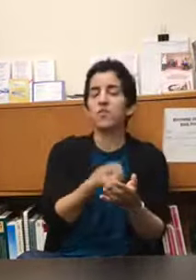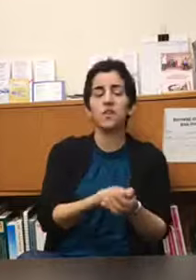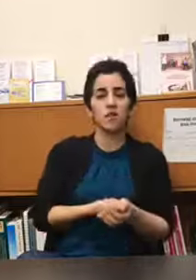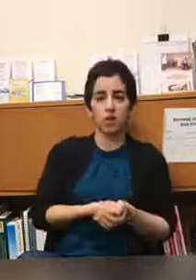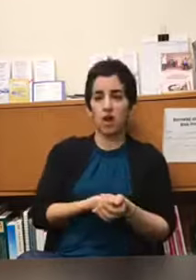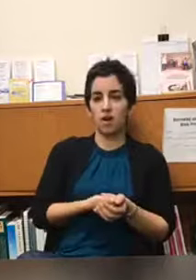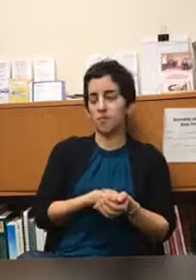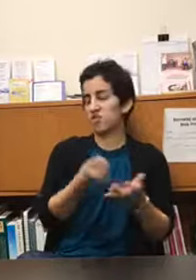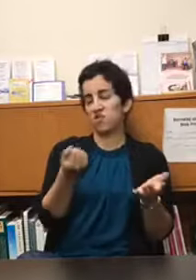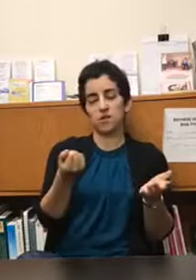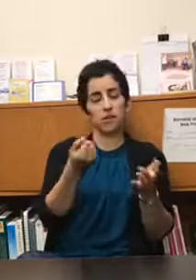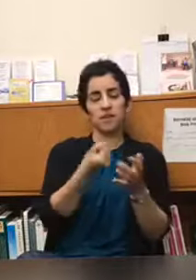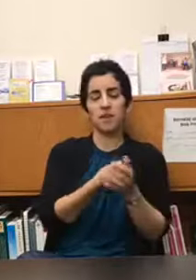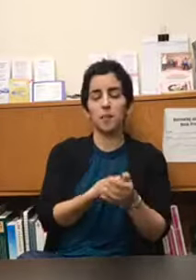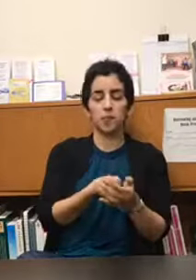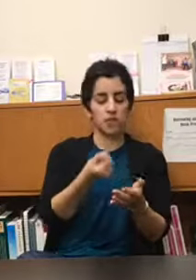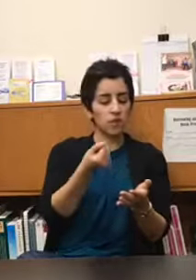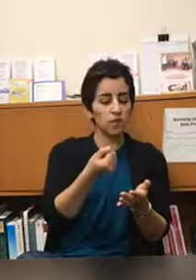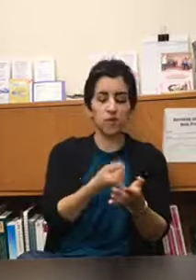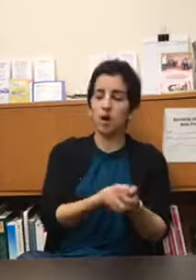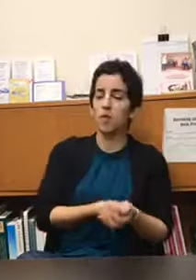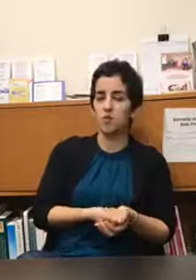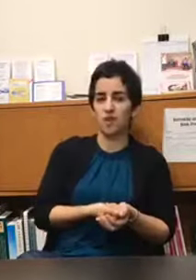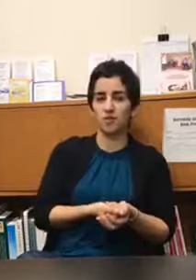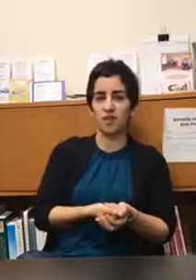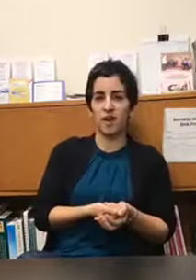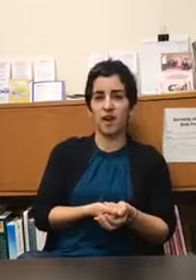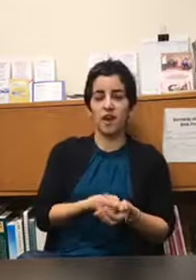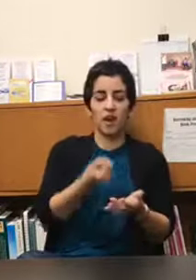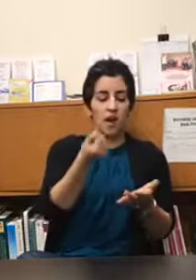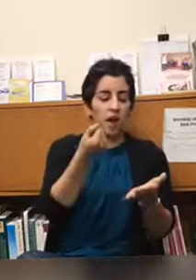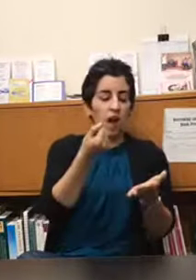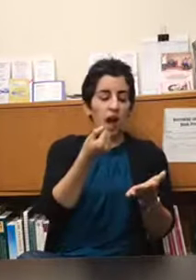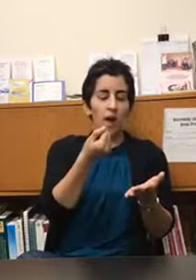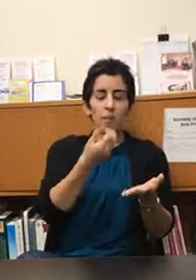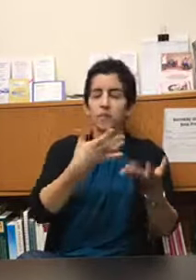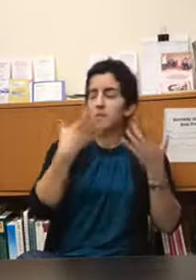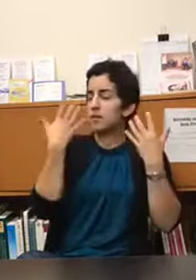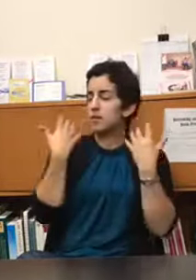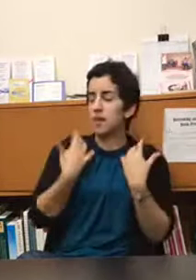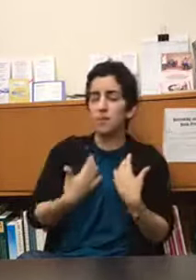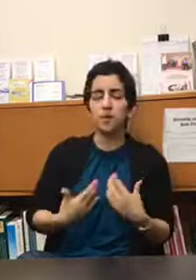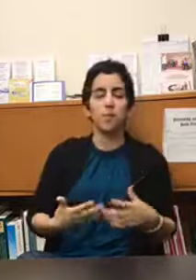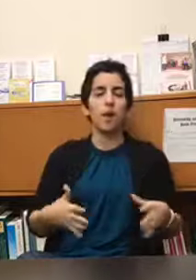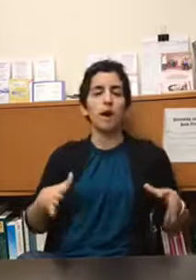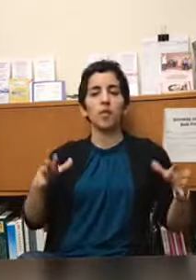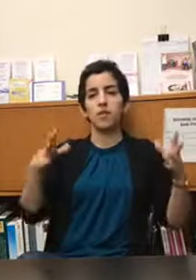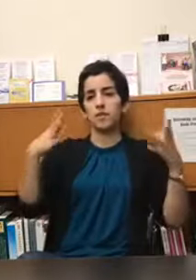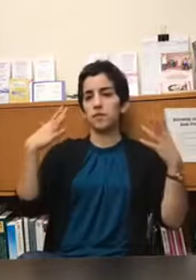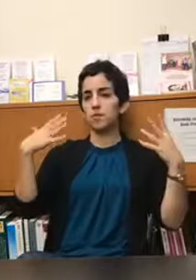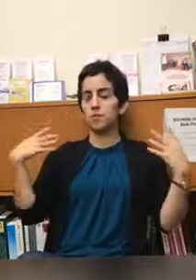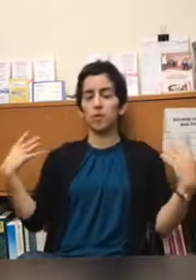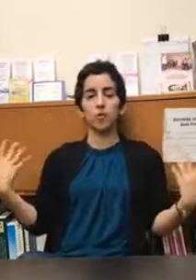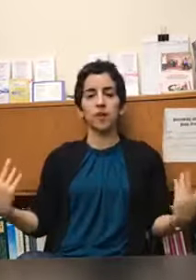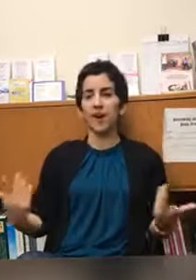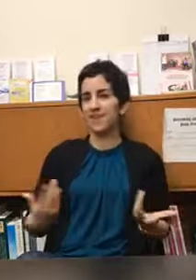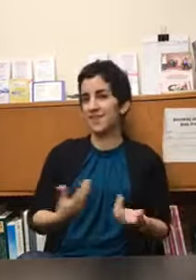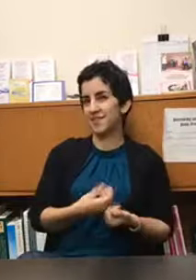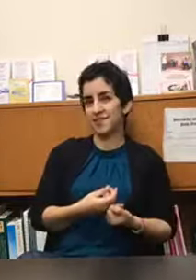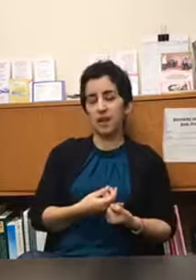feeling of calm this is just an example this feeling of calm you found today um this deepened breath this you know relaxed state